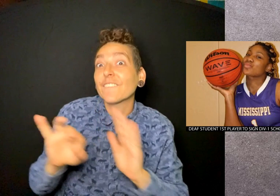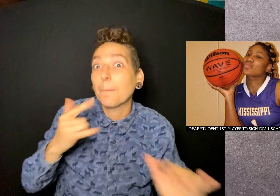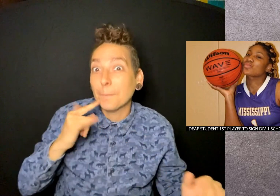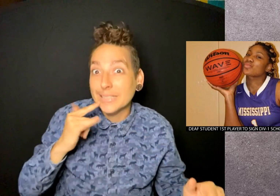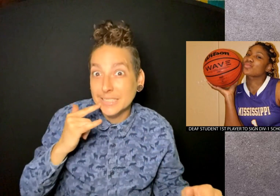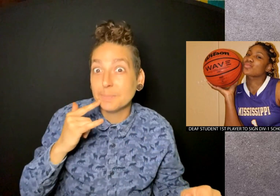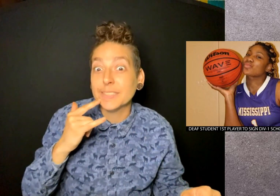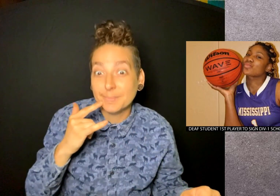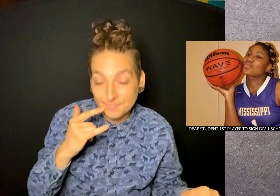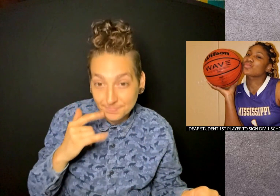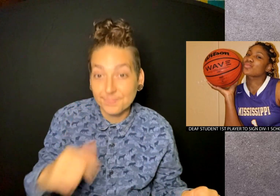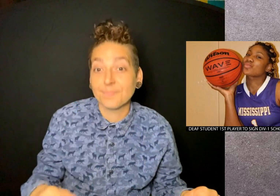state of mississippi